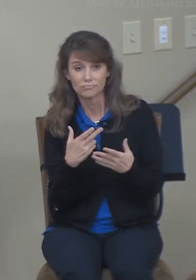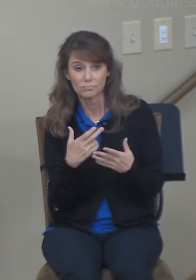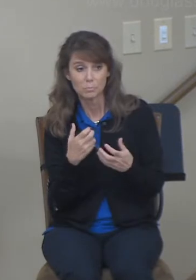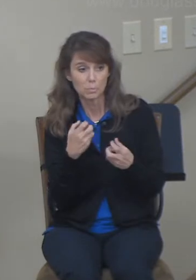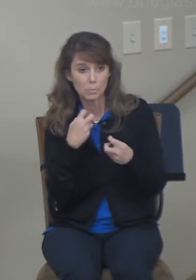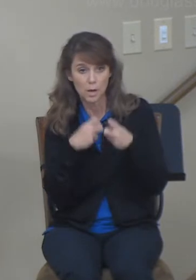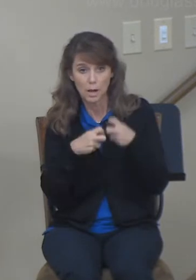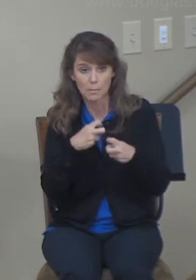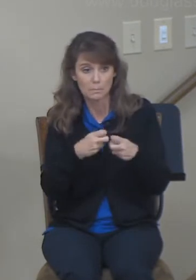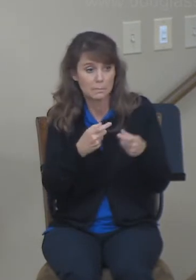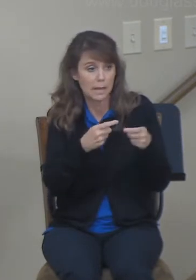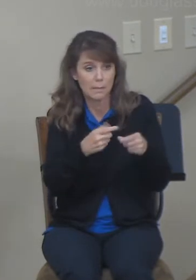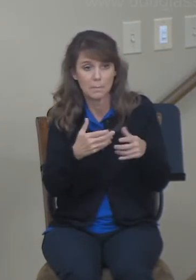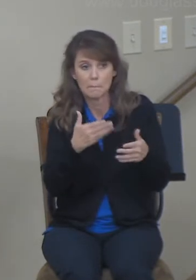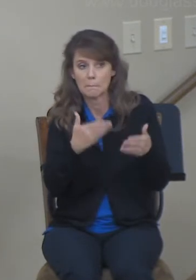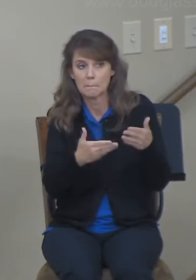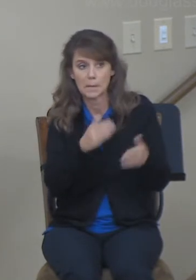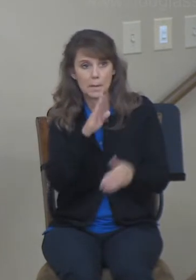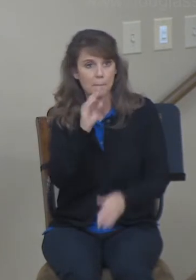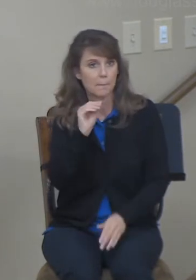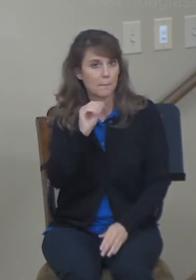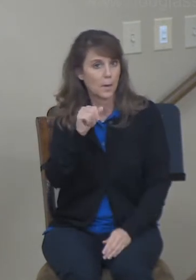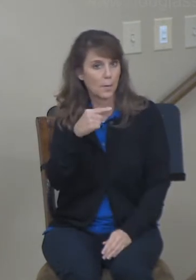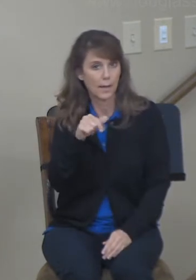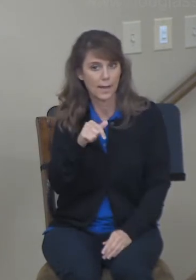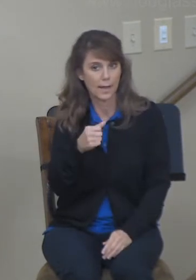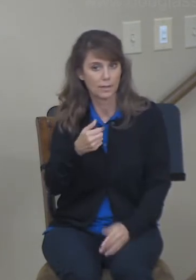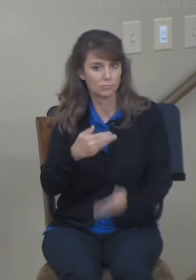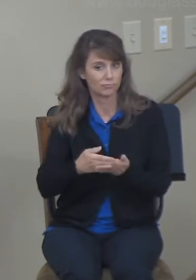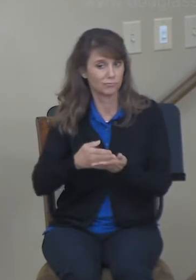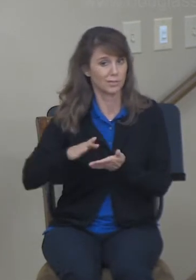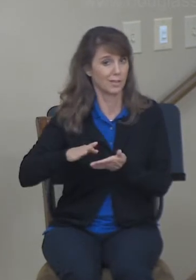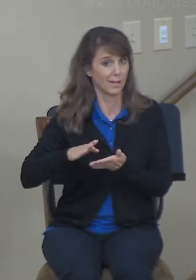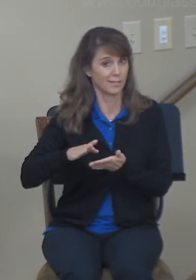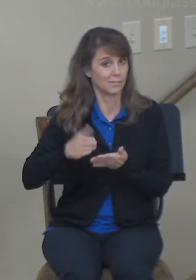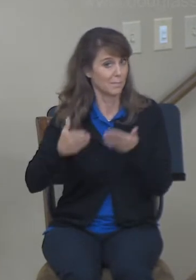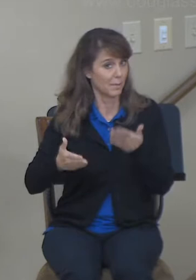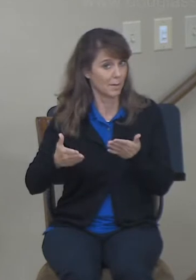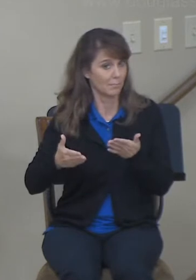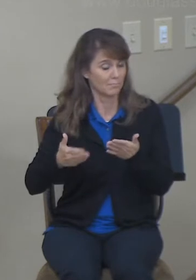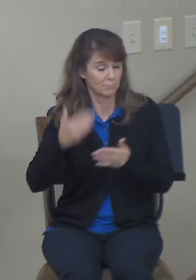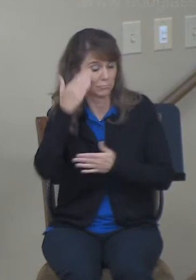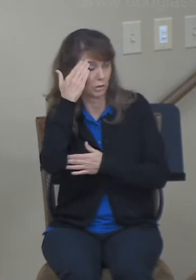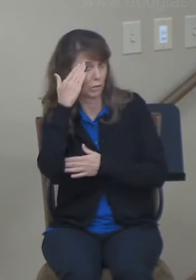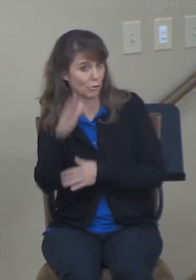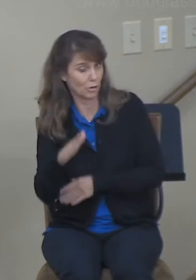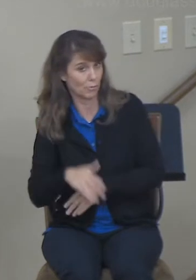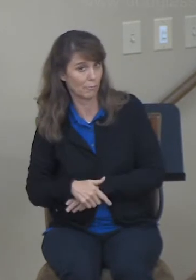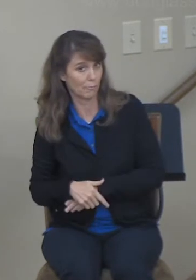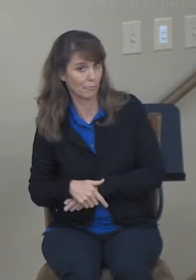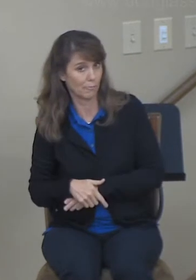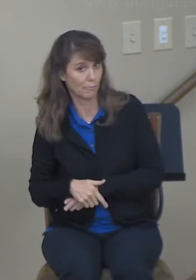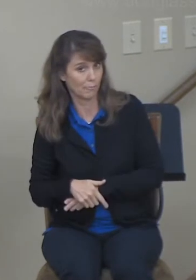putting these two people in a compromising position. But that is the plan that Naomi lays out to secure